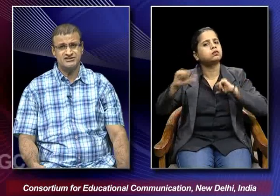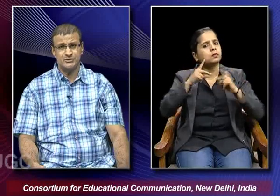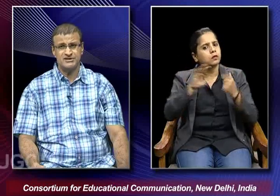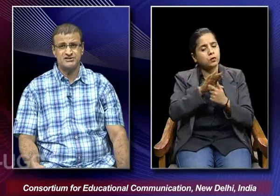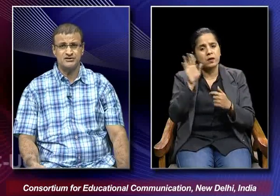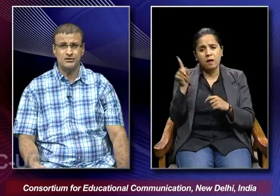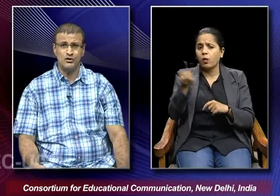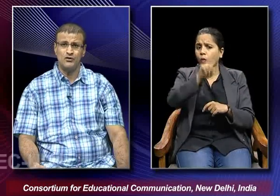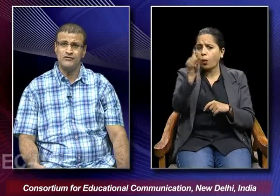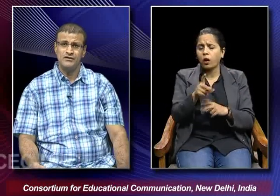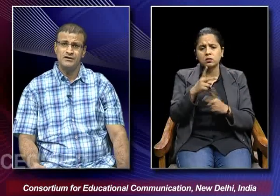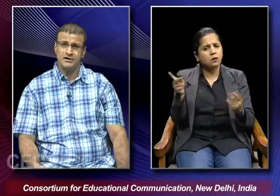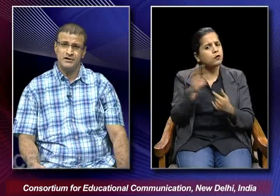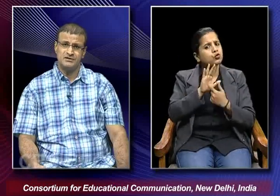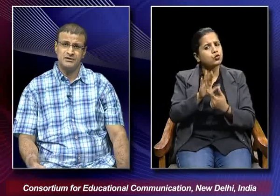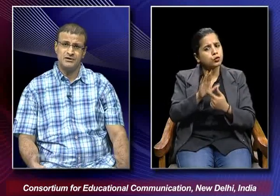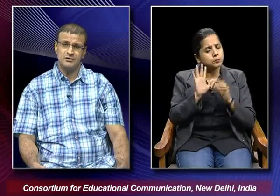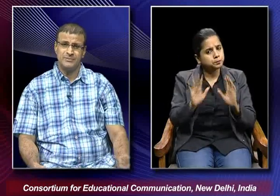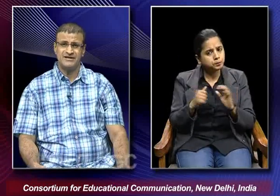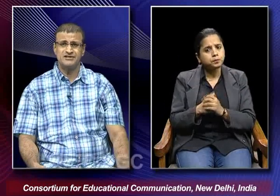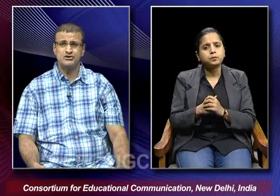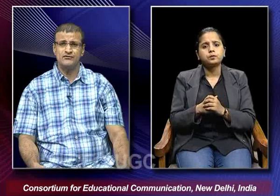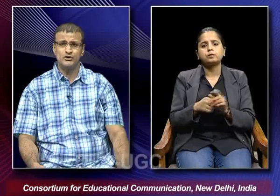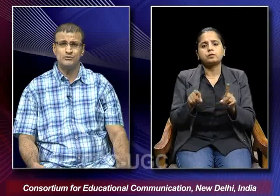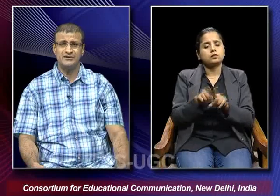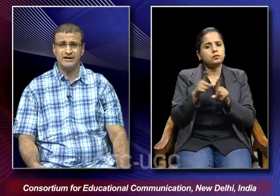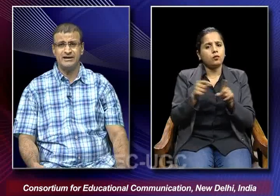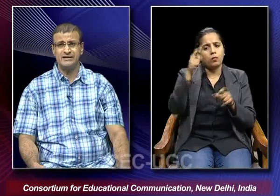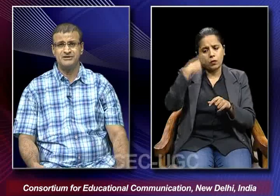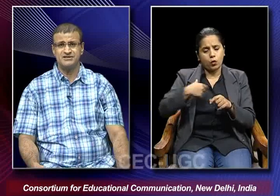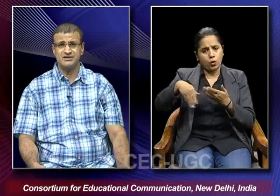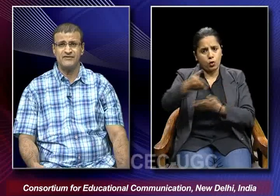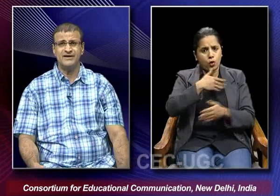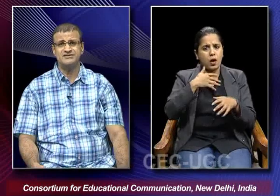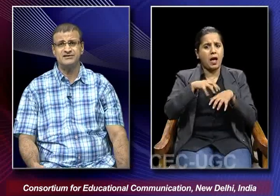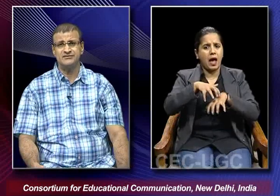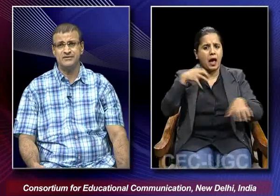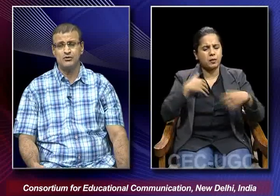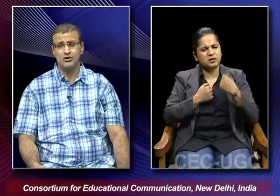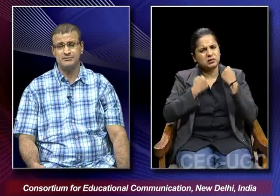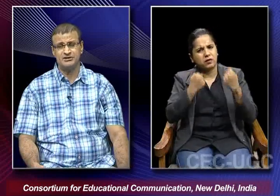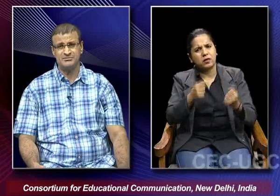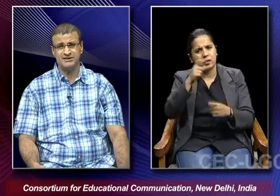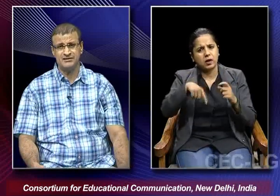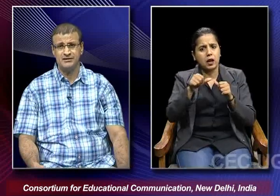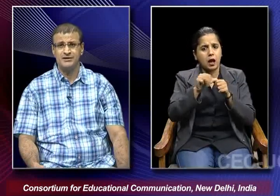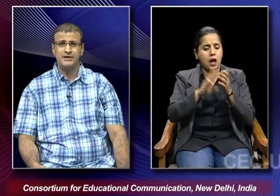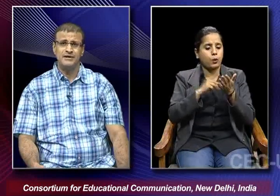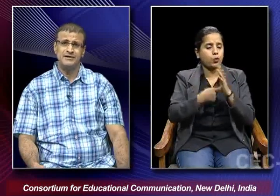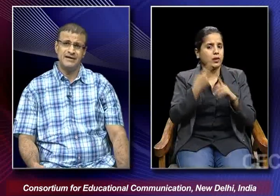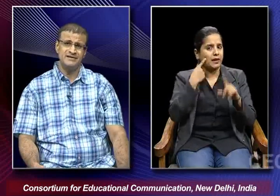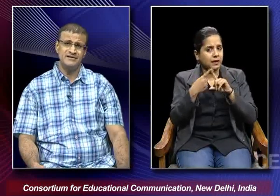the question of the practice of the human and animal sacrifice in the film called Amrit Manthan